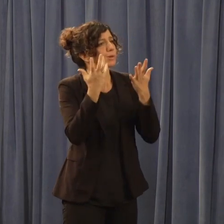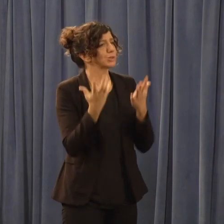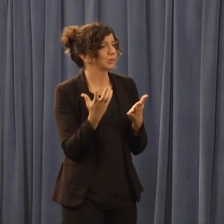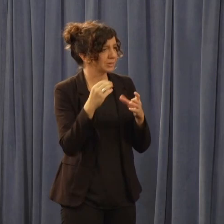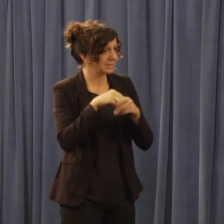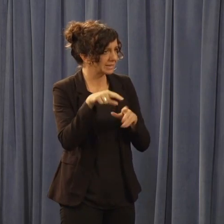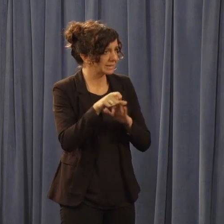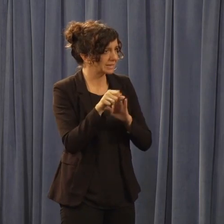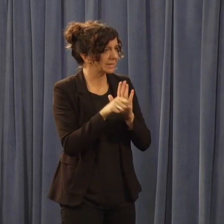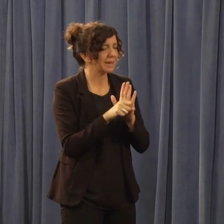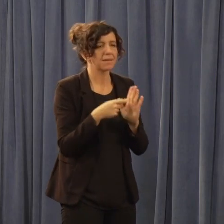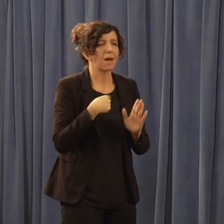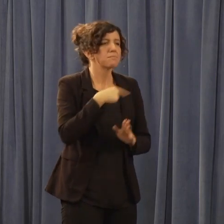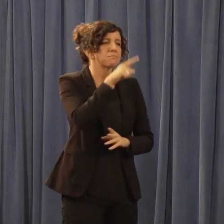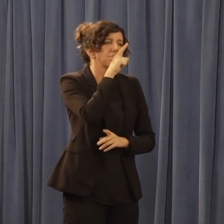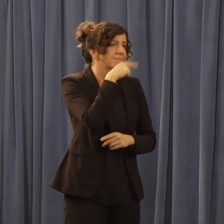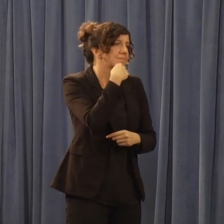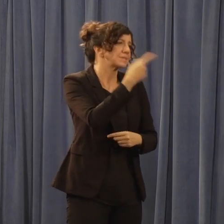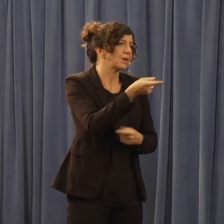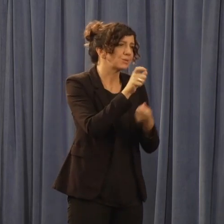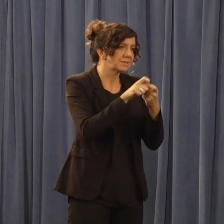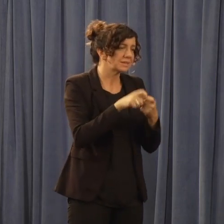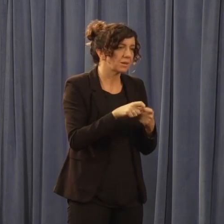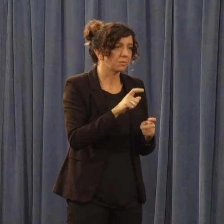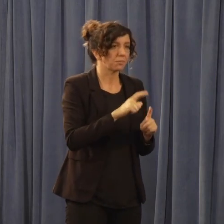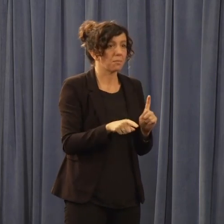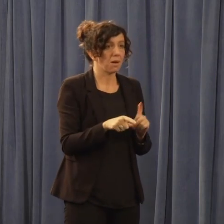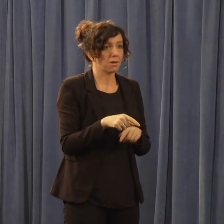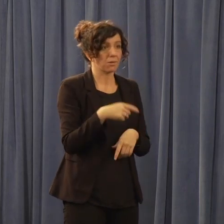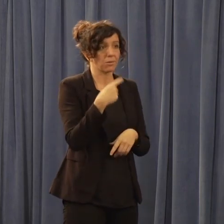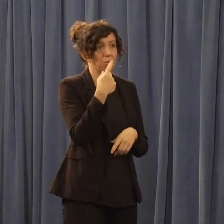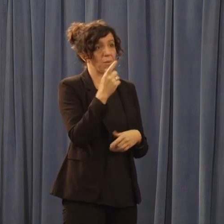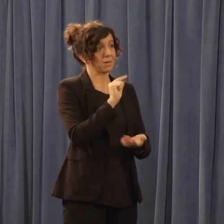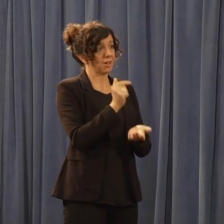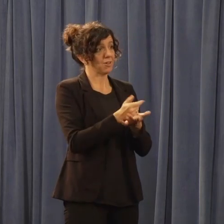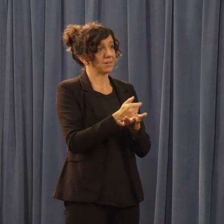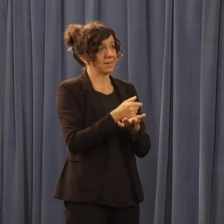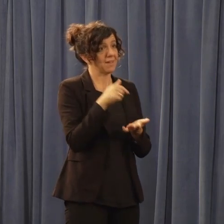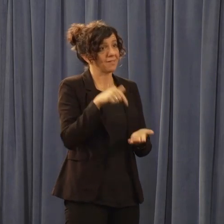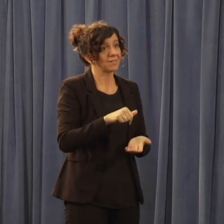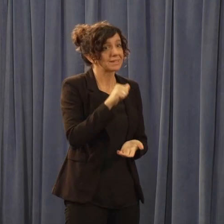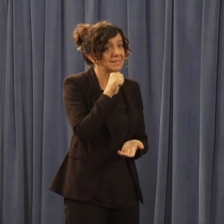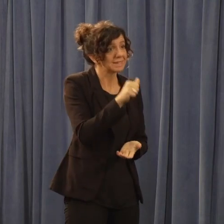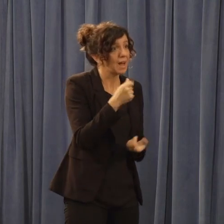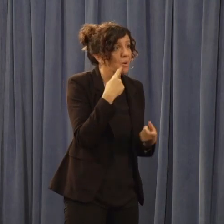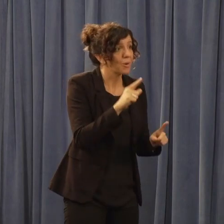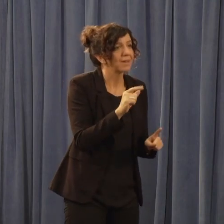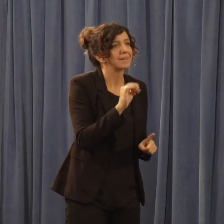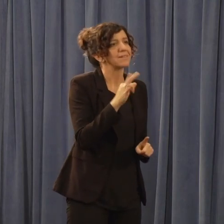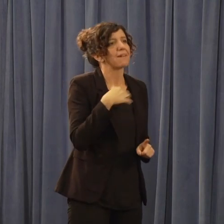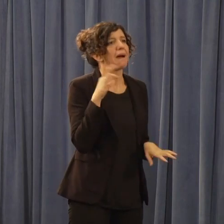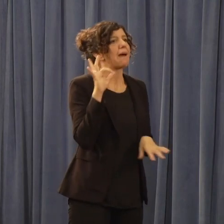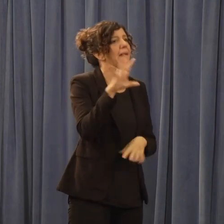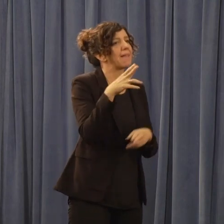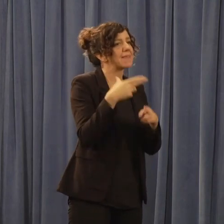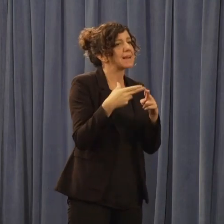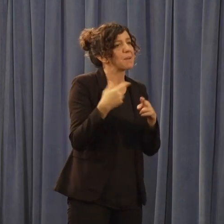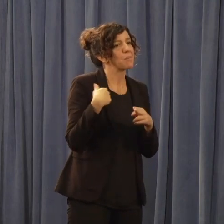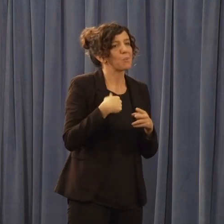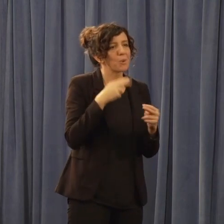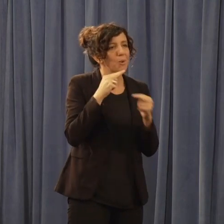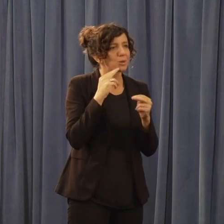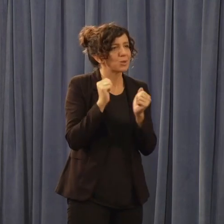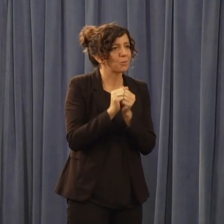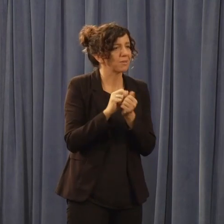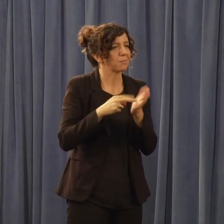advance for not getting the details of the negotiations. One guarantee of this not working is telling you who we're negotiating with. But I can assure you